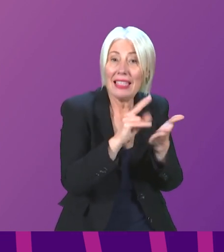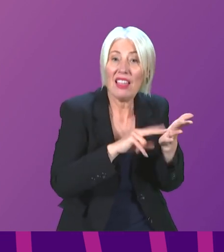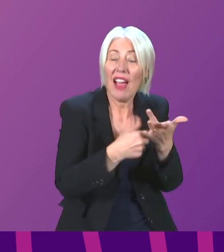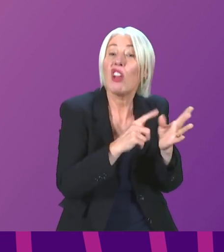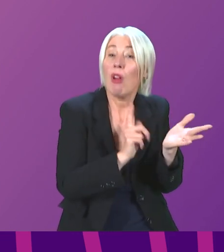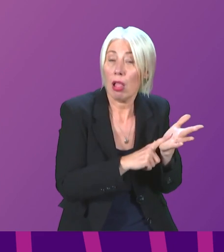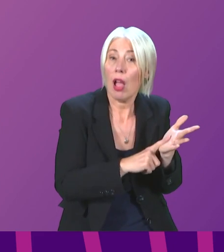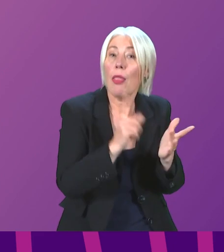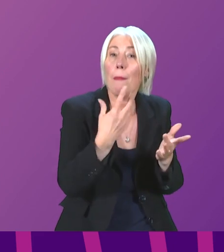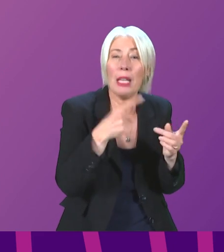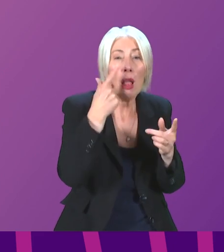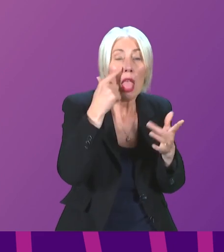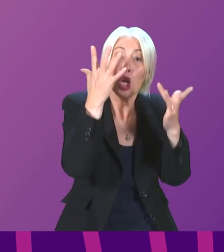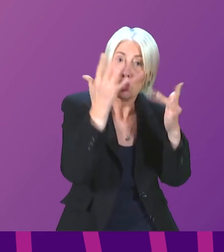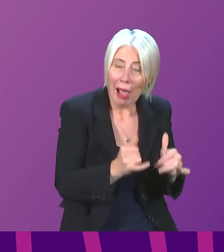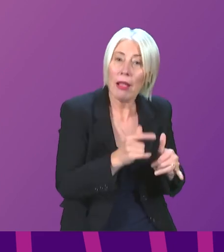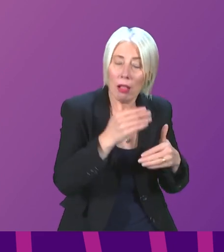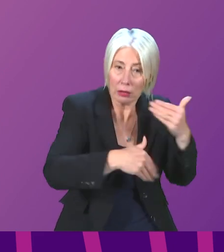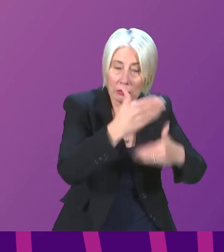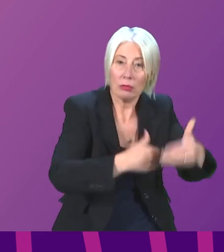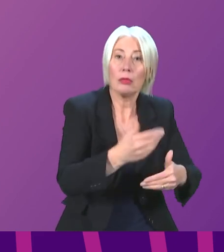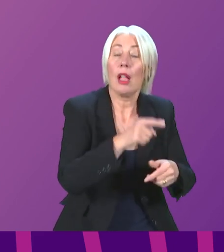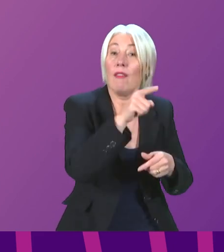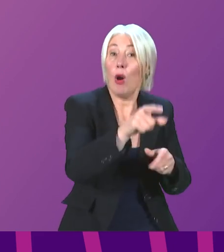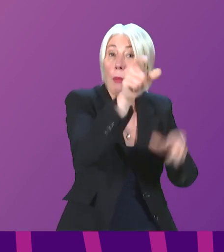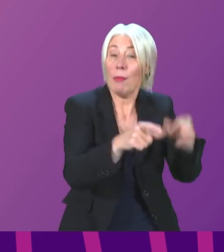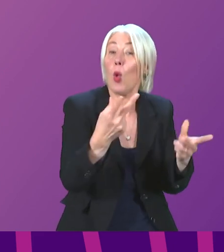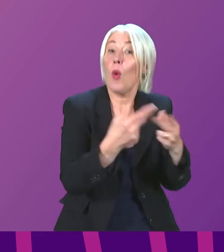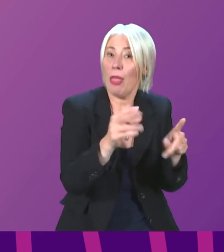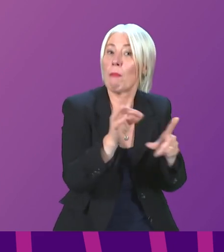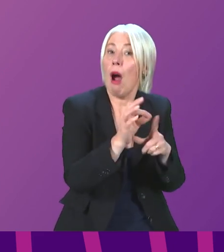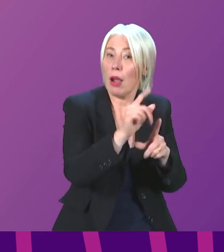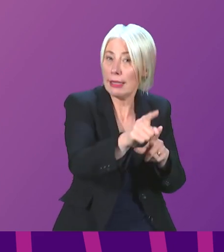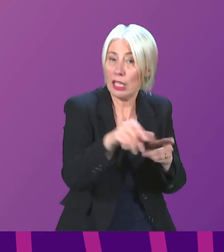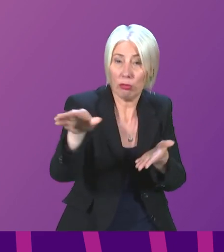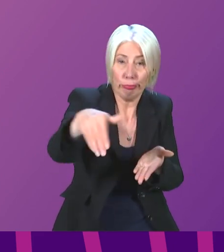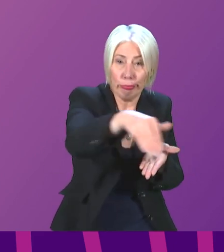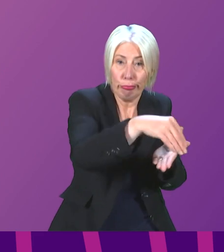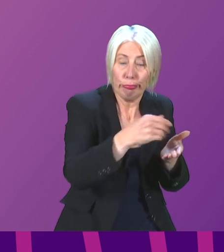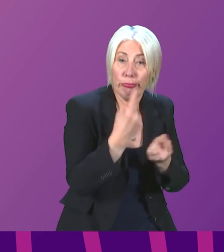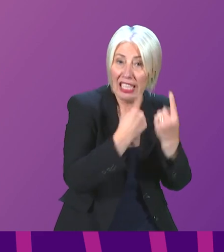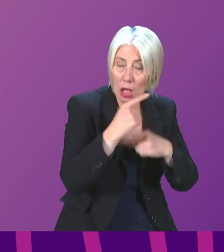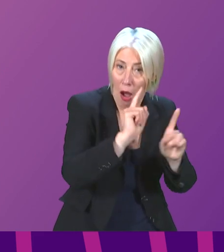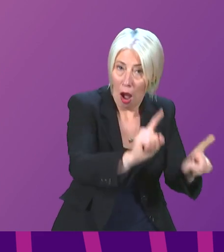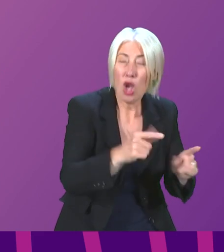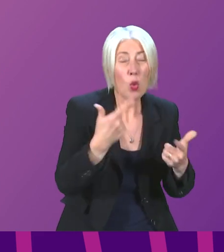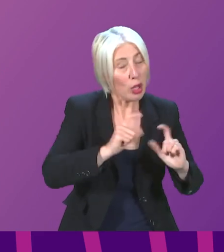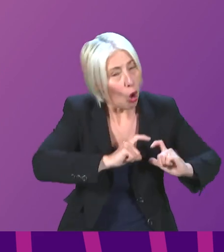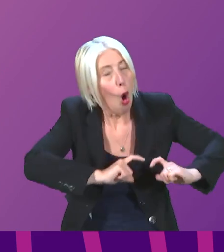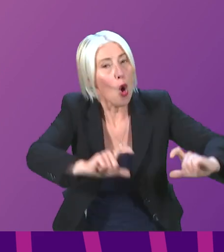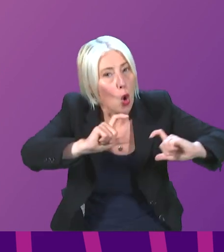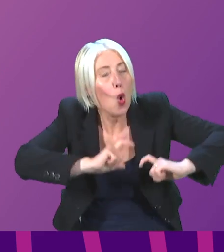one of the clinical trials underway is now in discussions with those with Parkinson's to gather that clinical data. So that ongoing